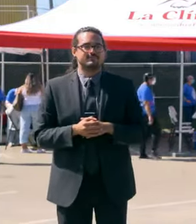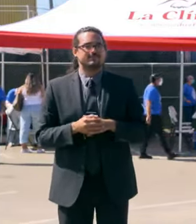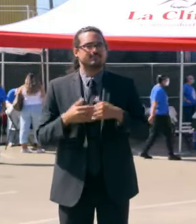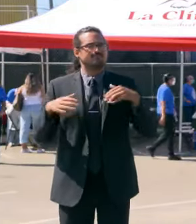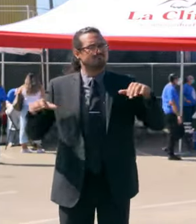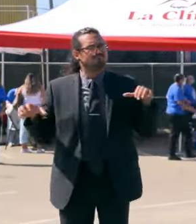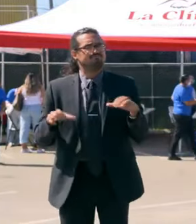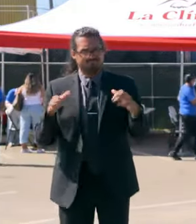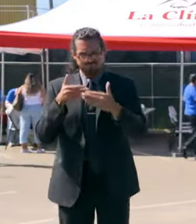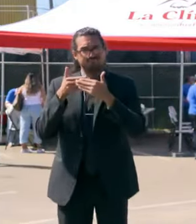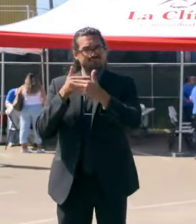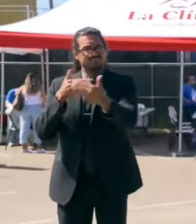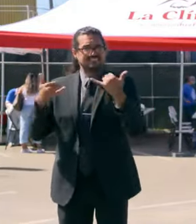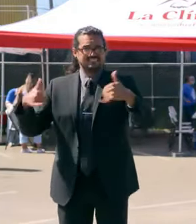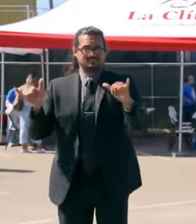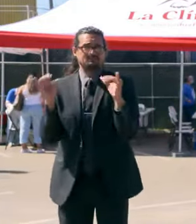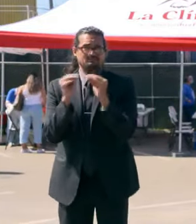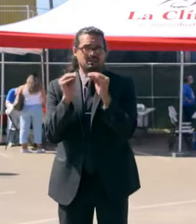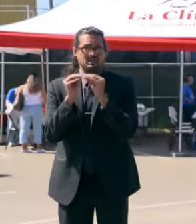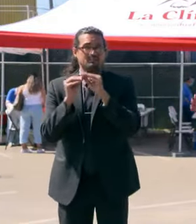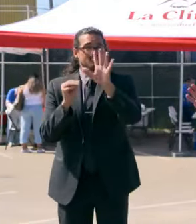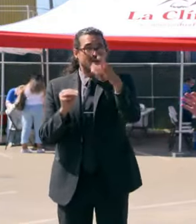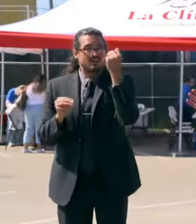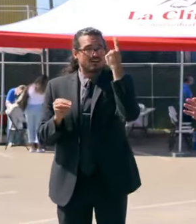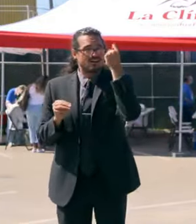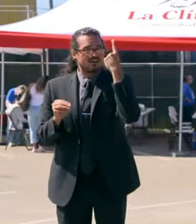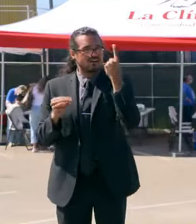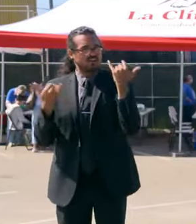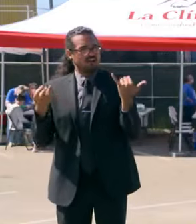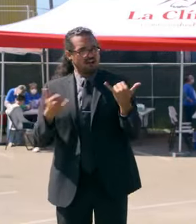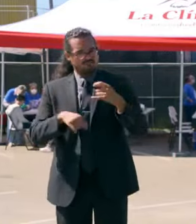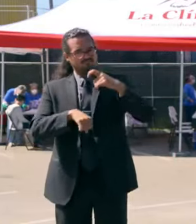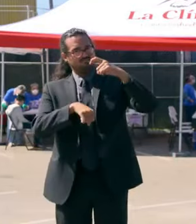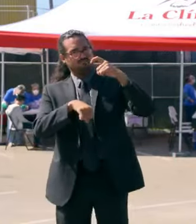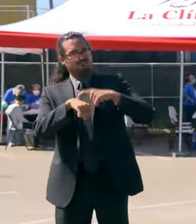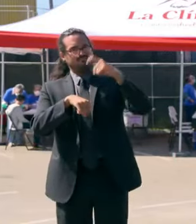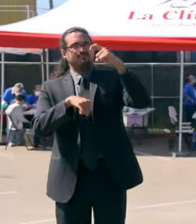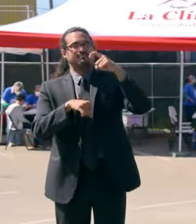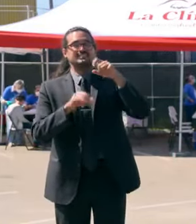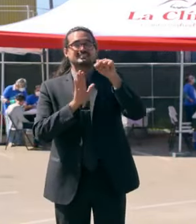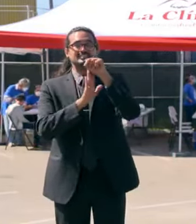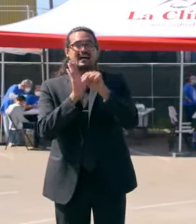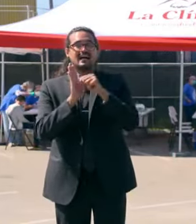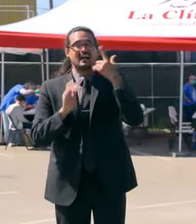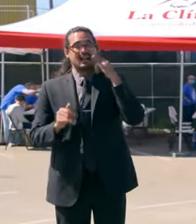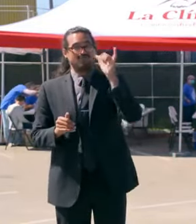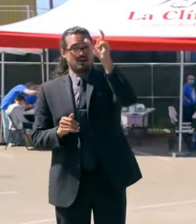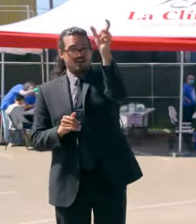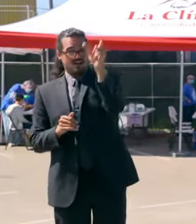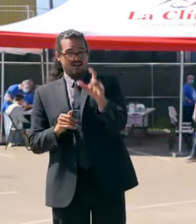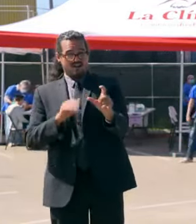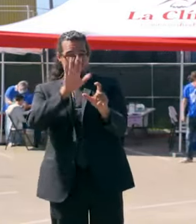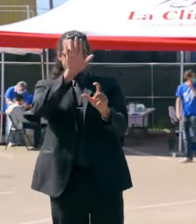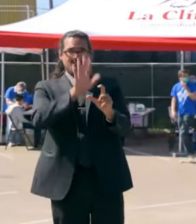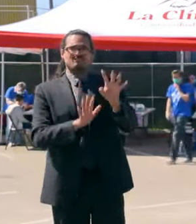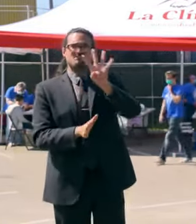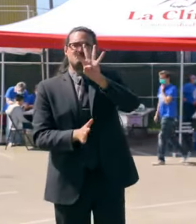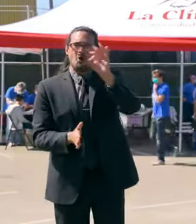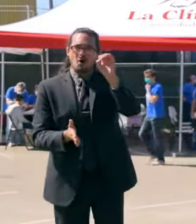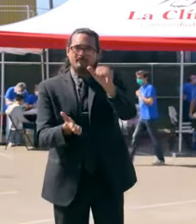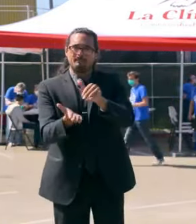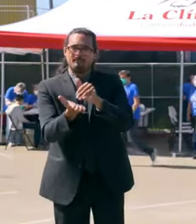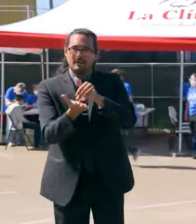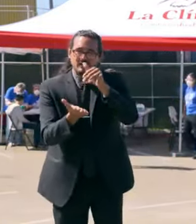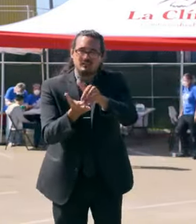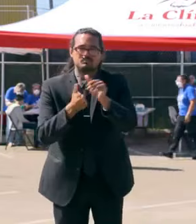momentous occasion to be able to announce at a statewide level, a state of 40 million people, the state that